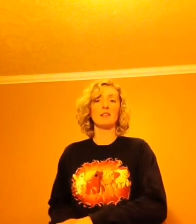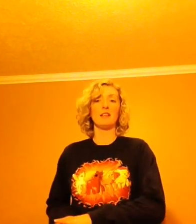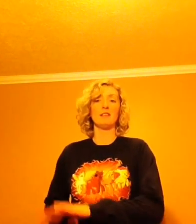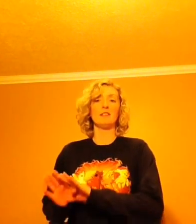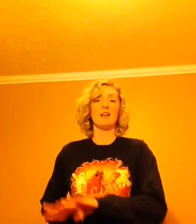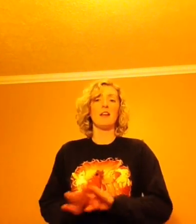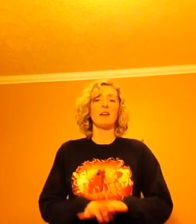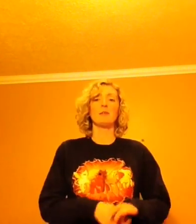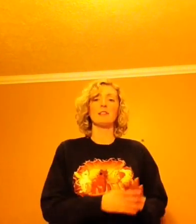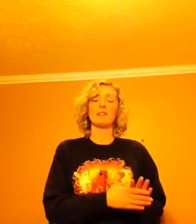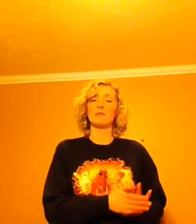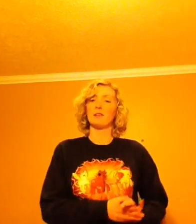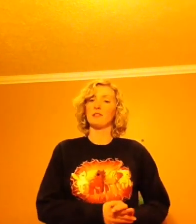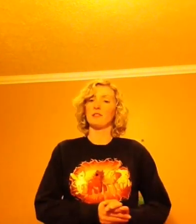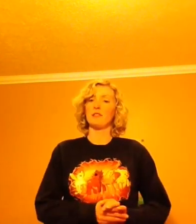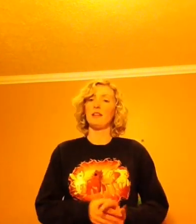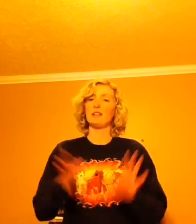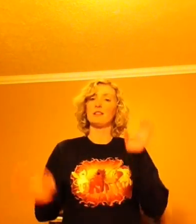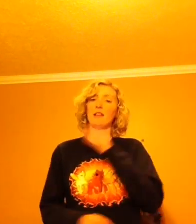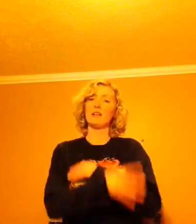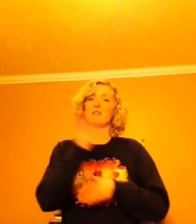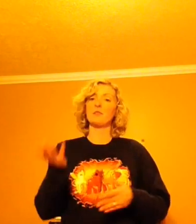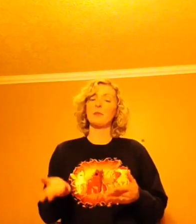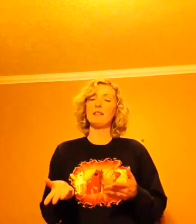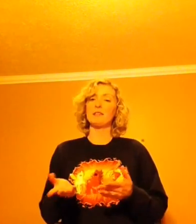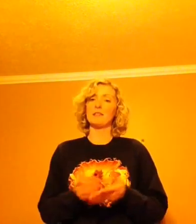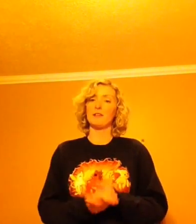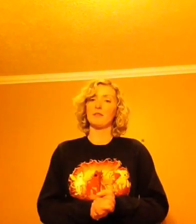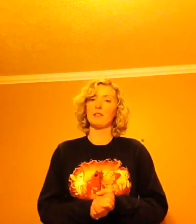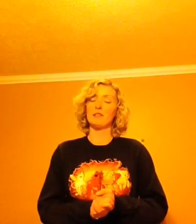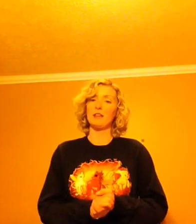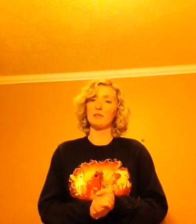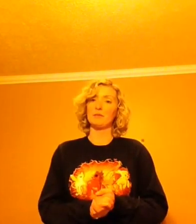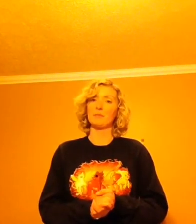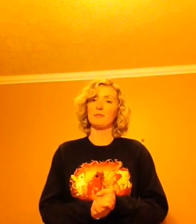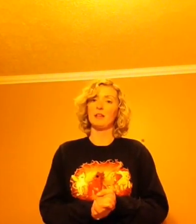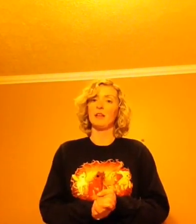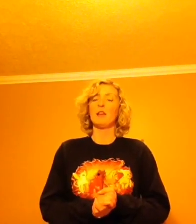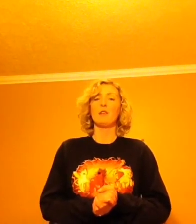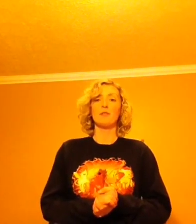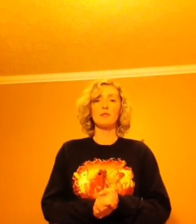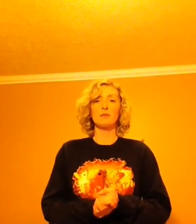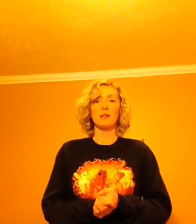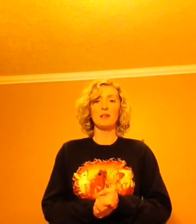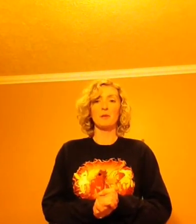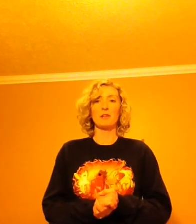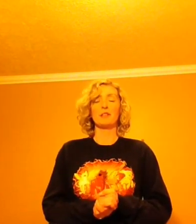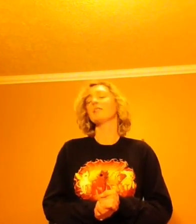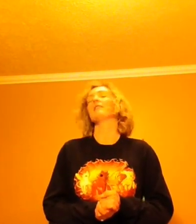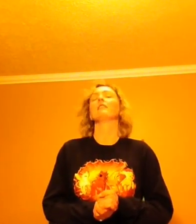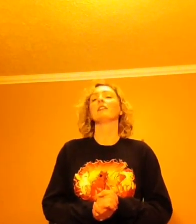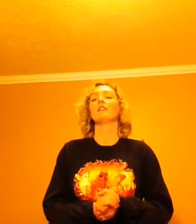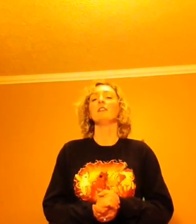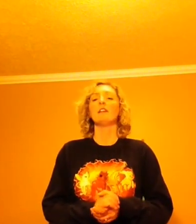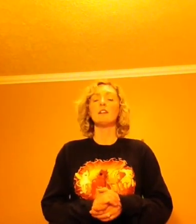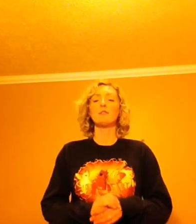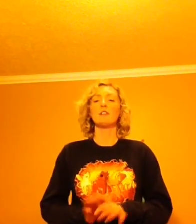land, and what it does while it's on the land, and then it repeats itself in a cycle. The first way that water gets into the air is via